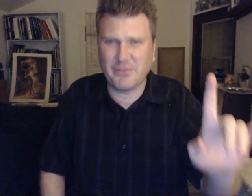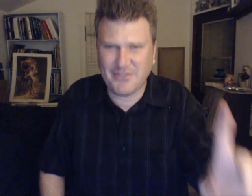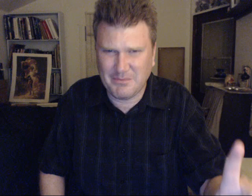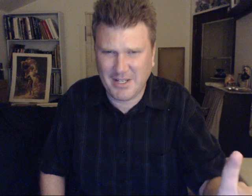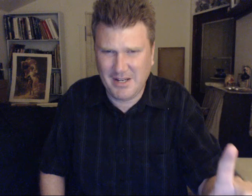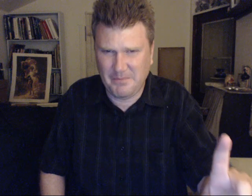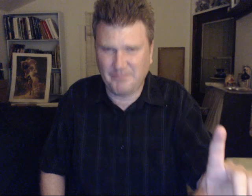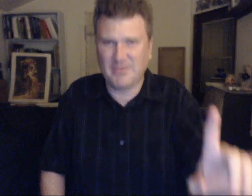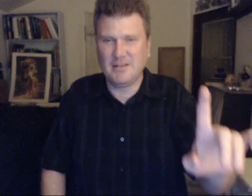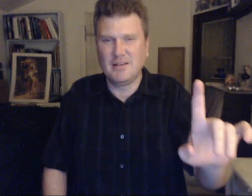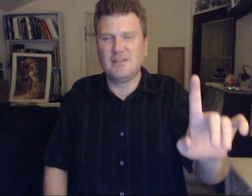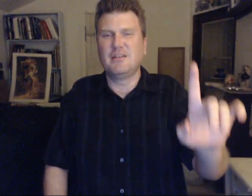some time.